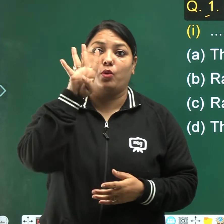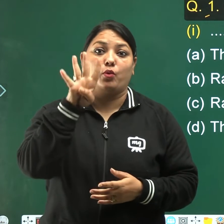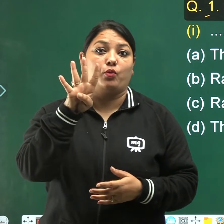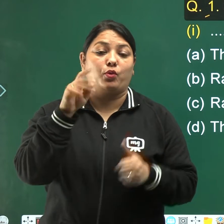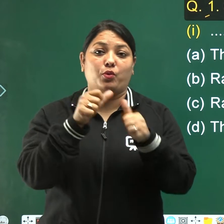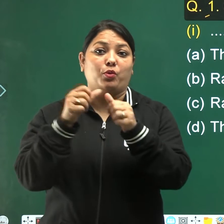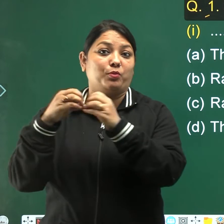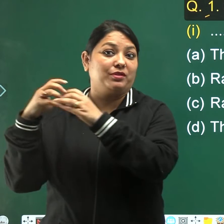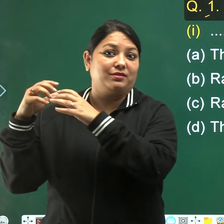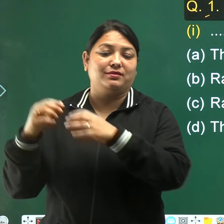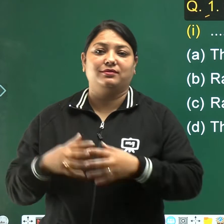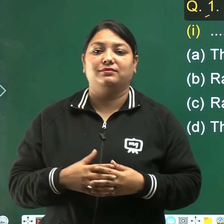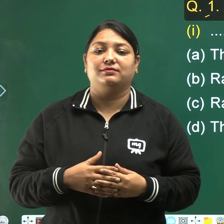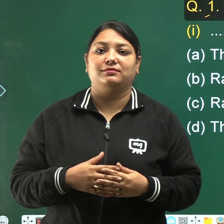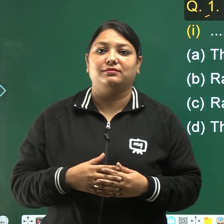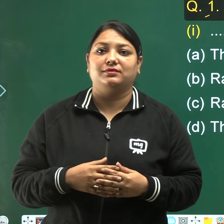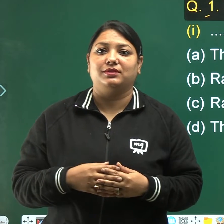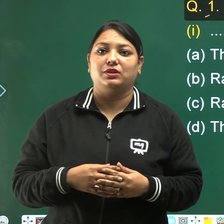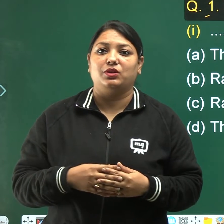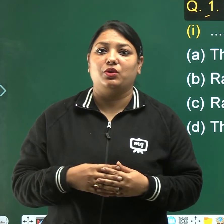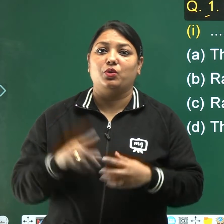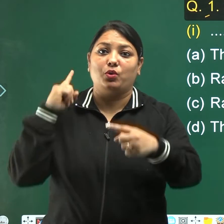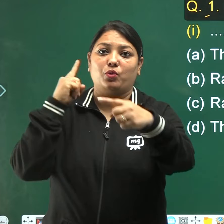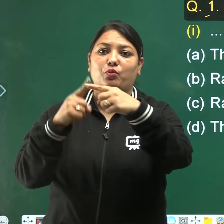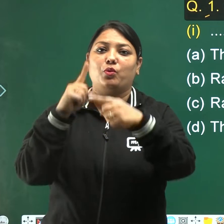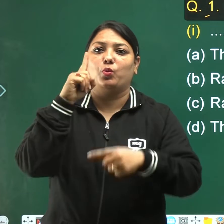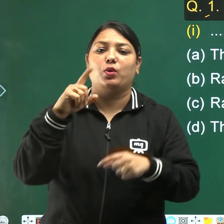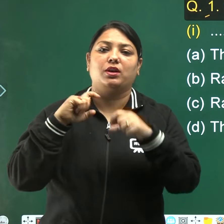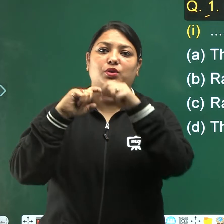for one question. Question 1,